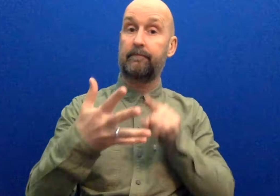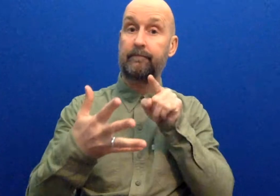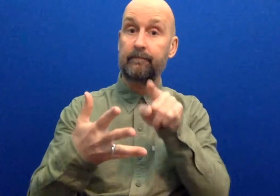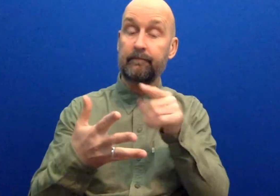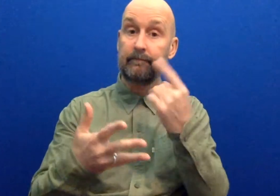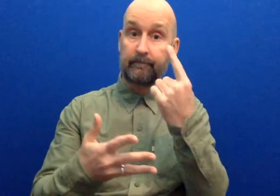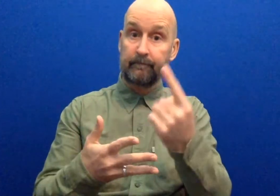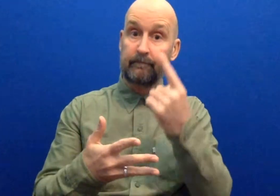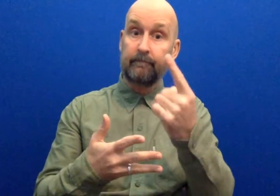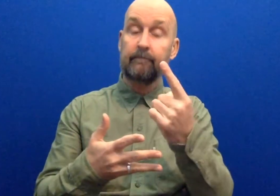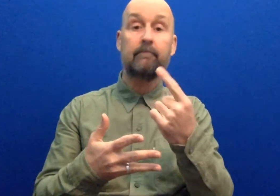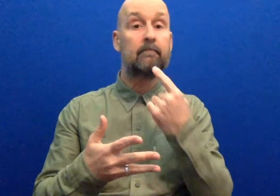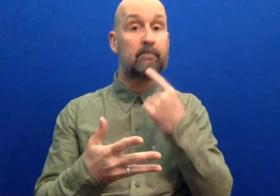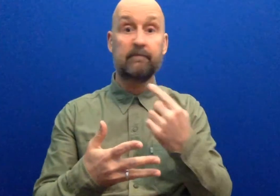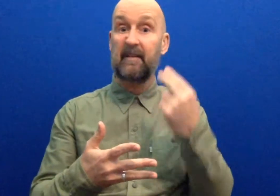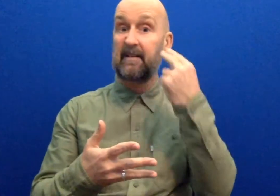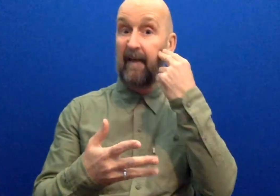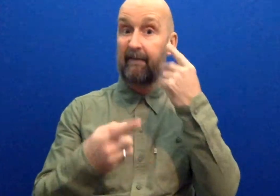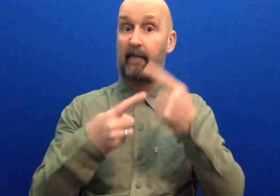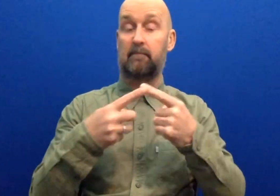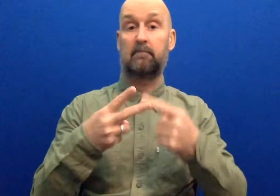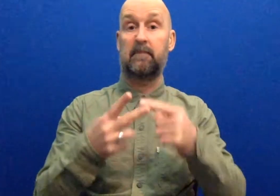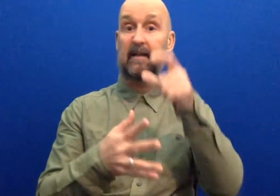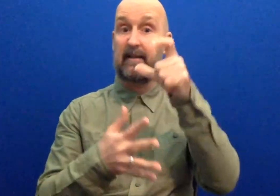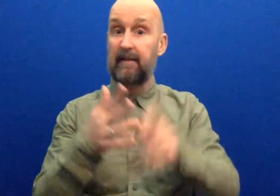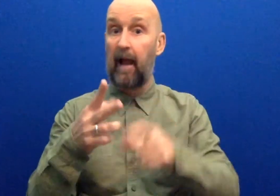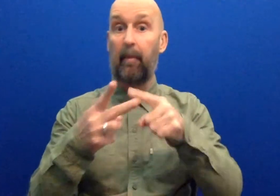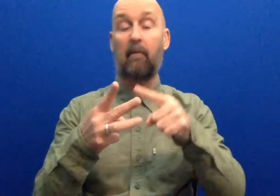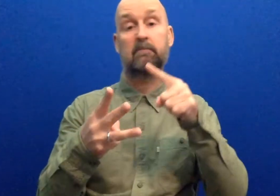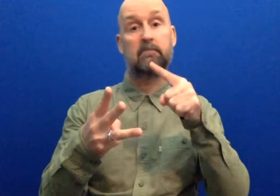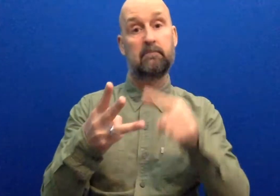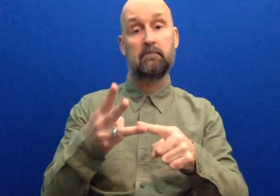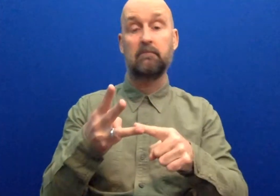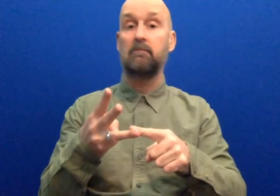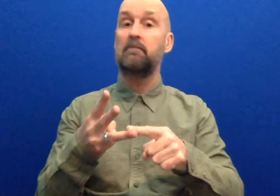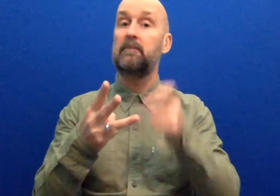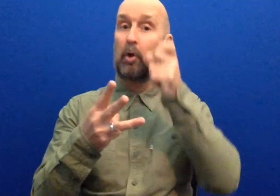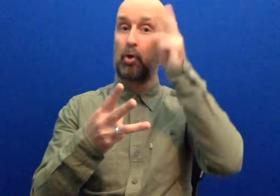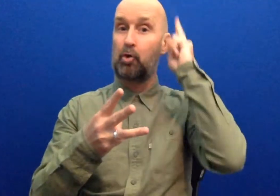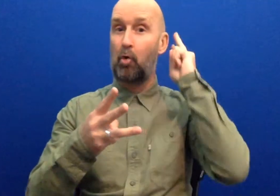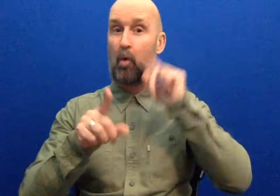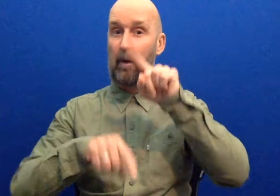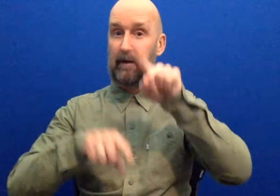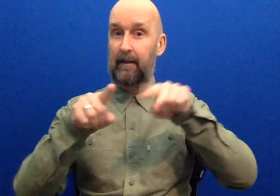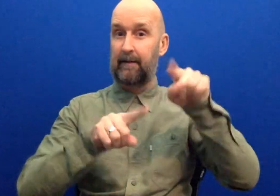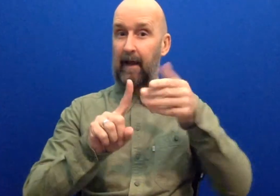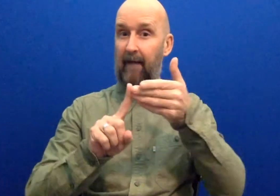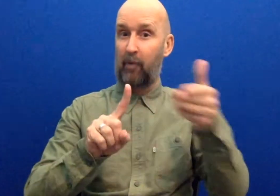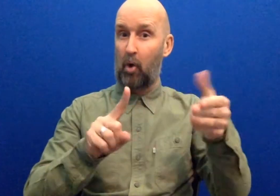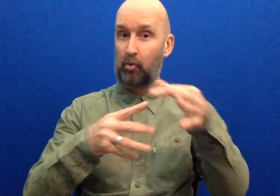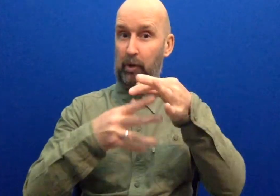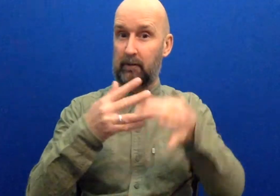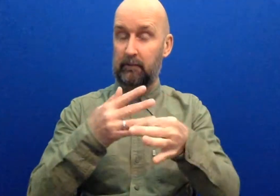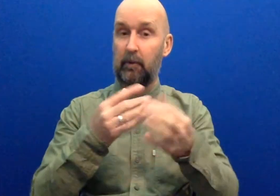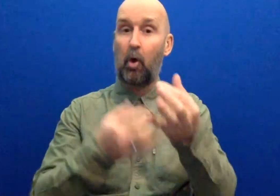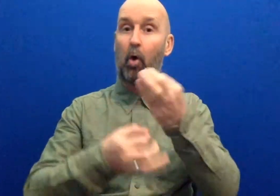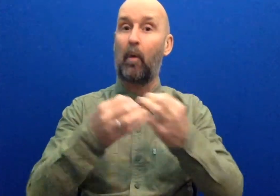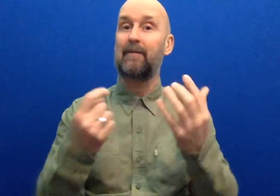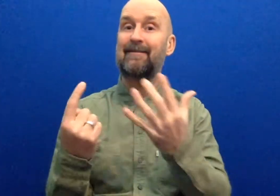you identify as deaf, disabled, or neurodivergent? Six, are you